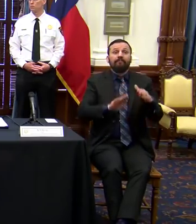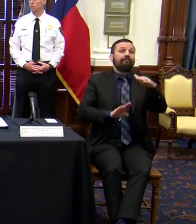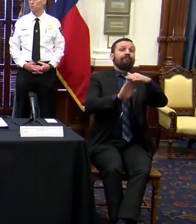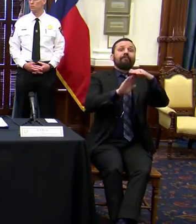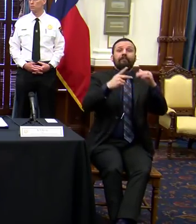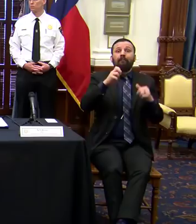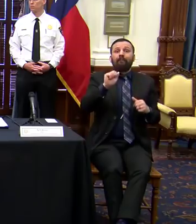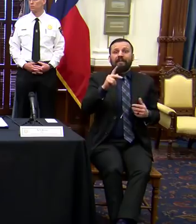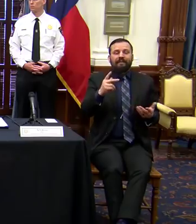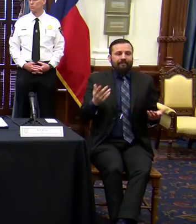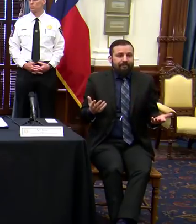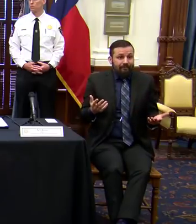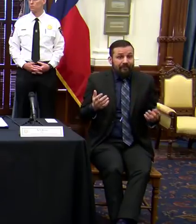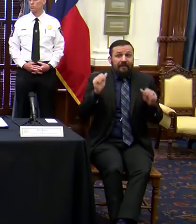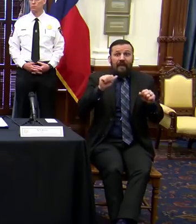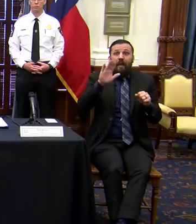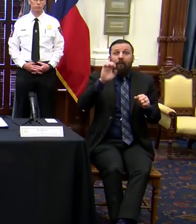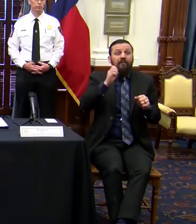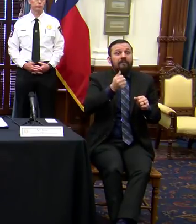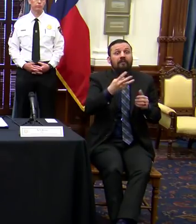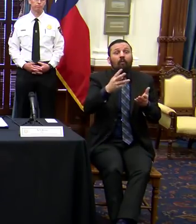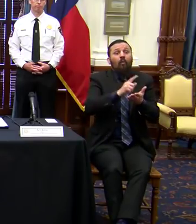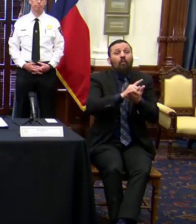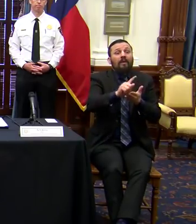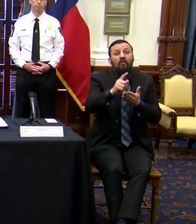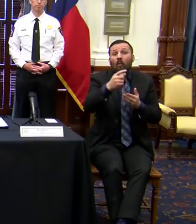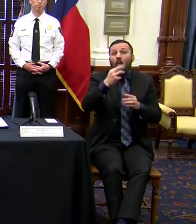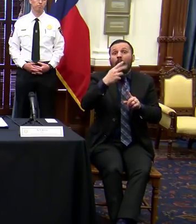That peak may be some weeks or even months away.